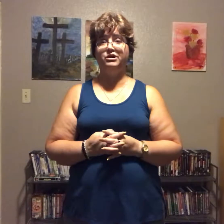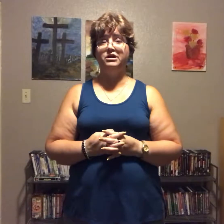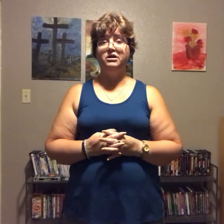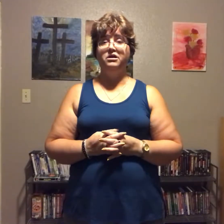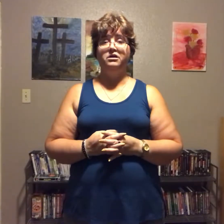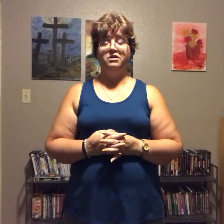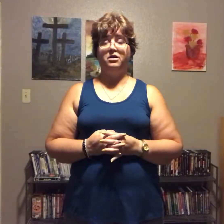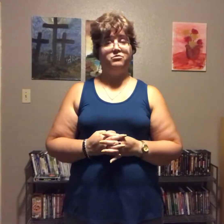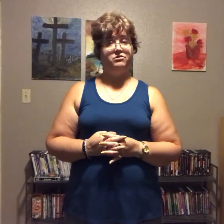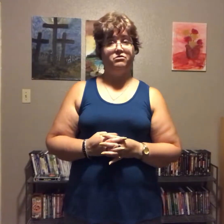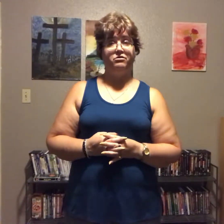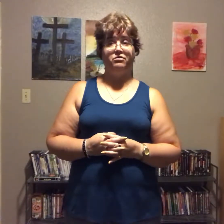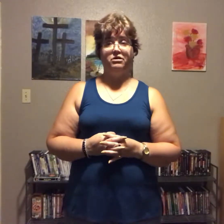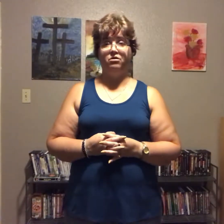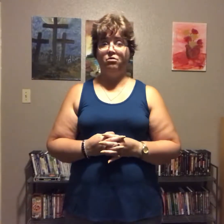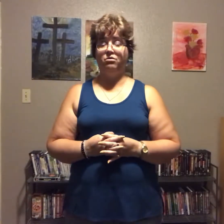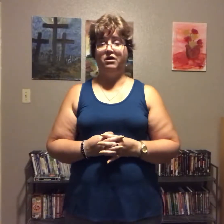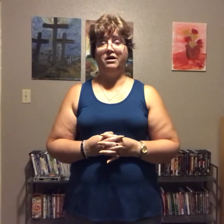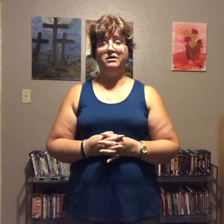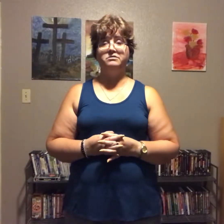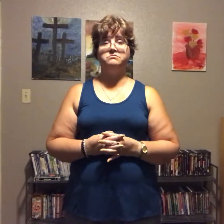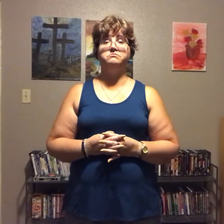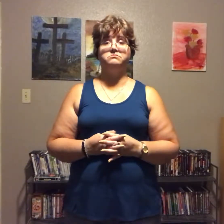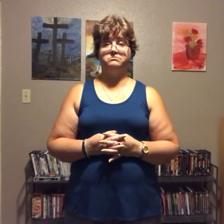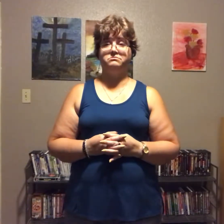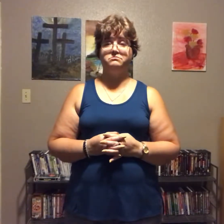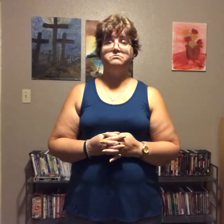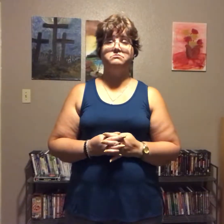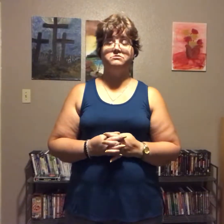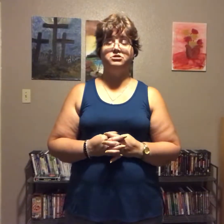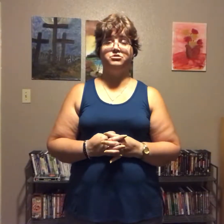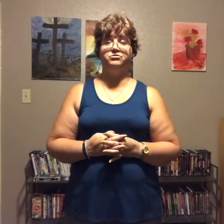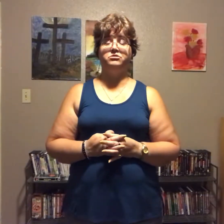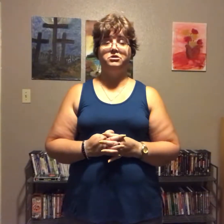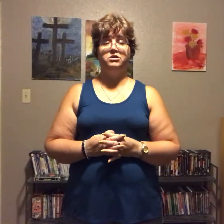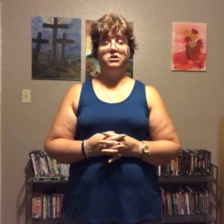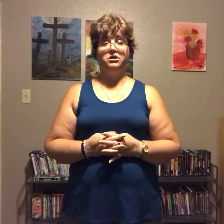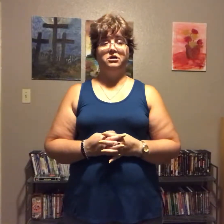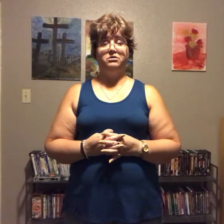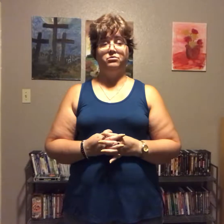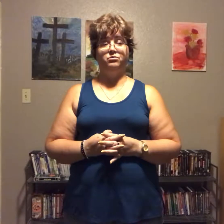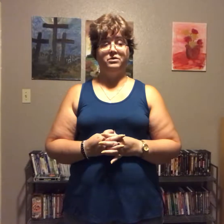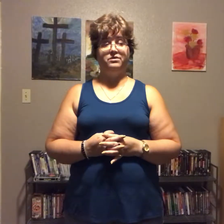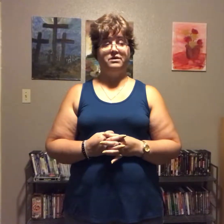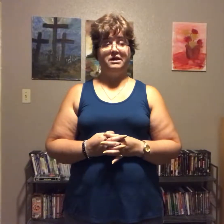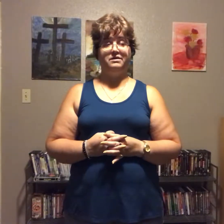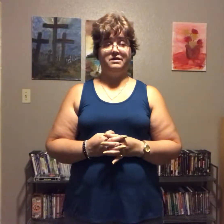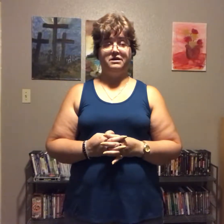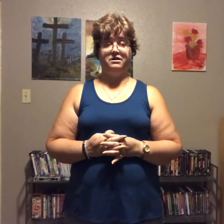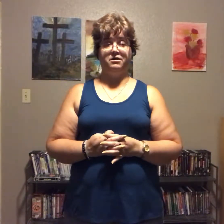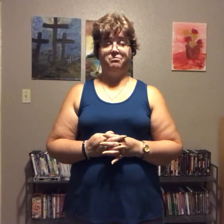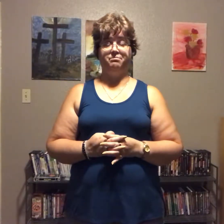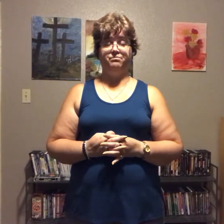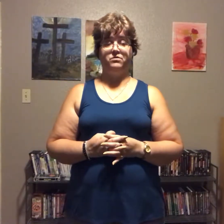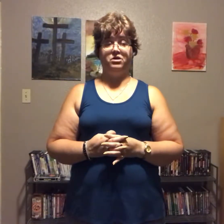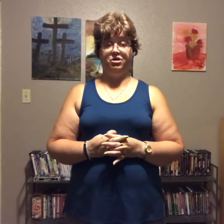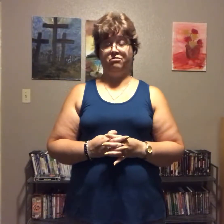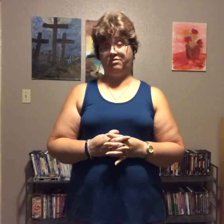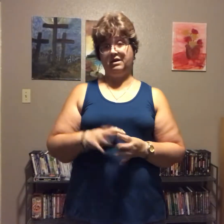I'm still learning a whole lot you know the one thing that um another thing